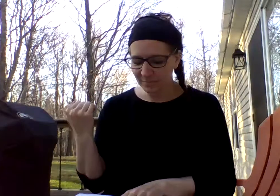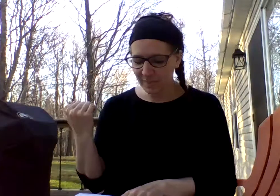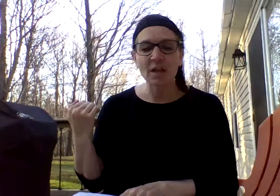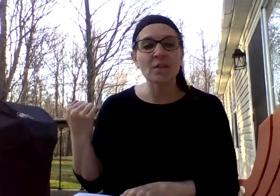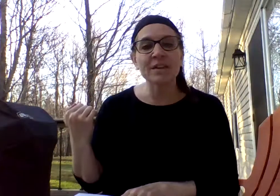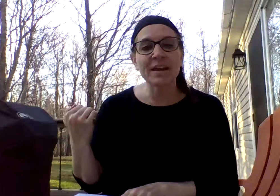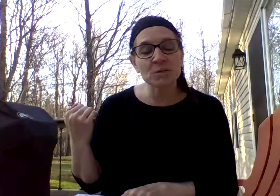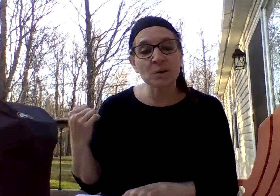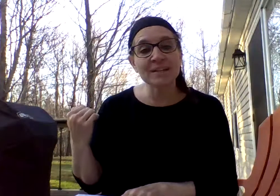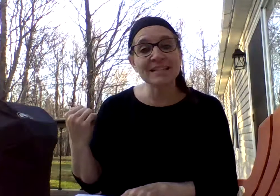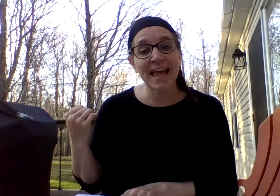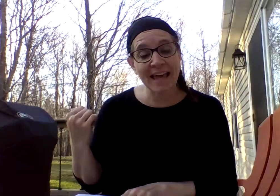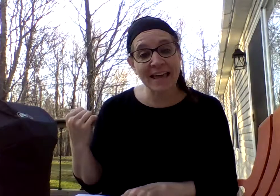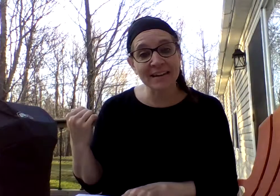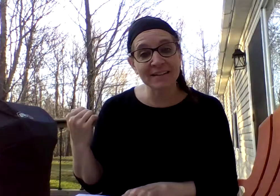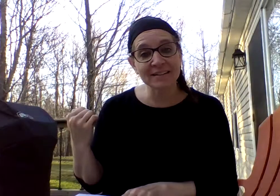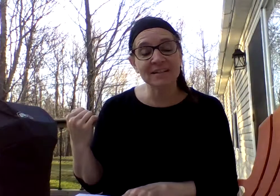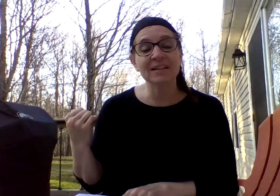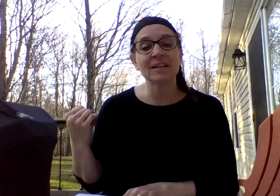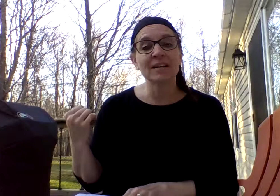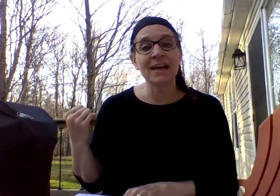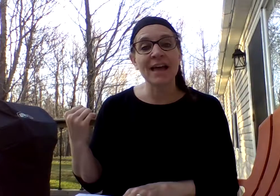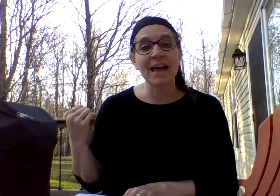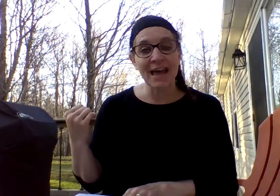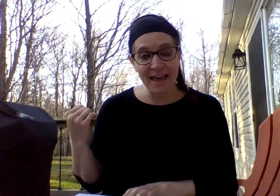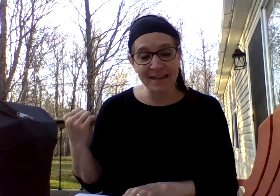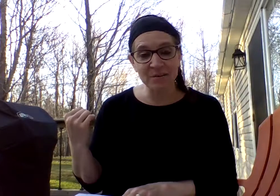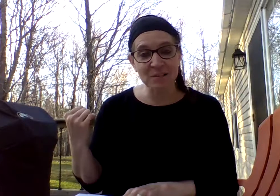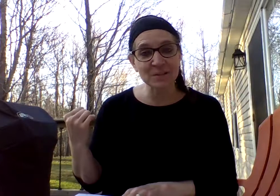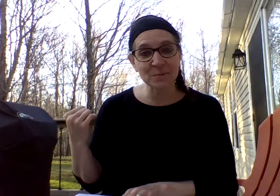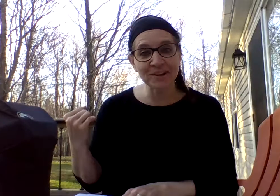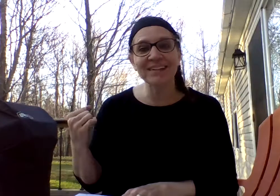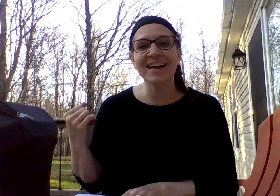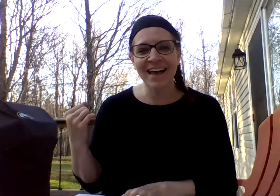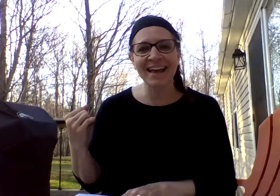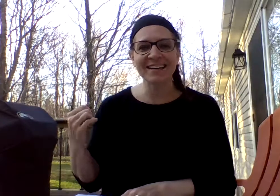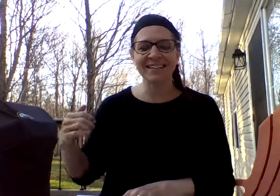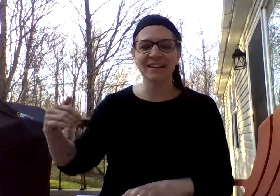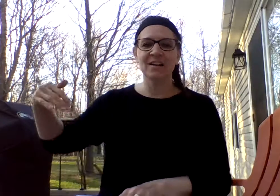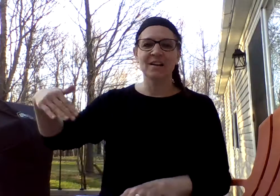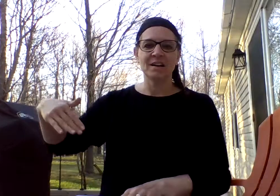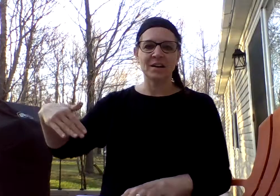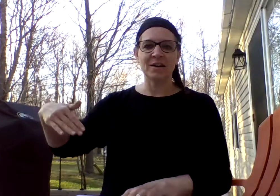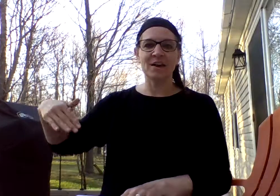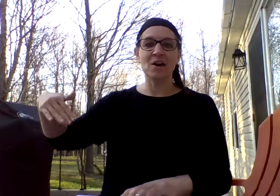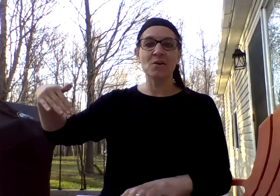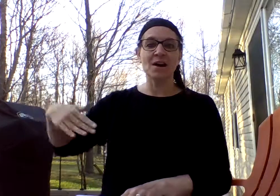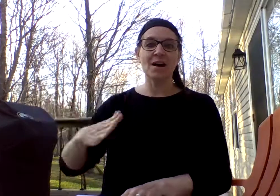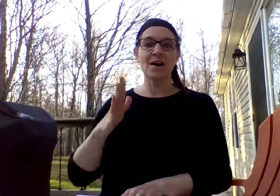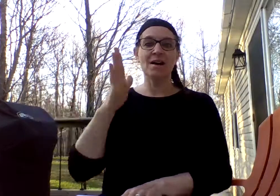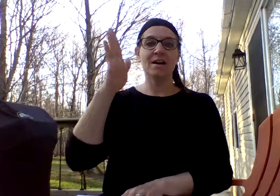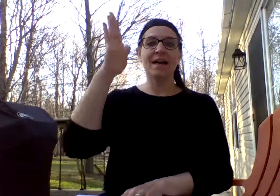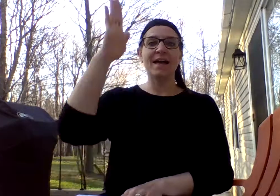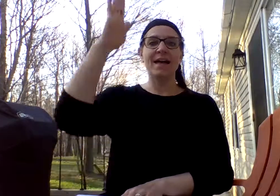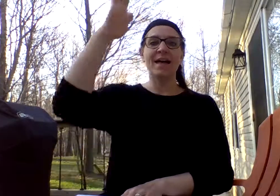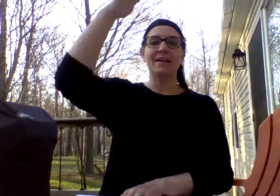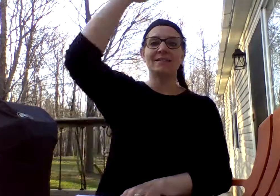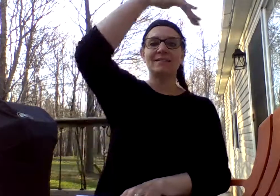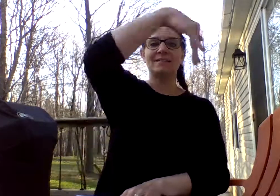The next word is hen. Hen. What's the word? Hen. Here I go. H, E, N.